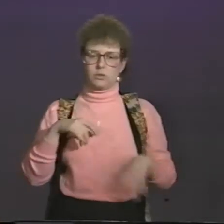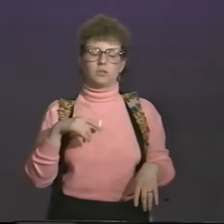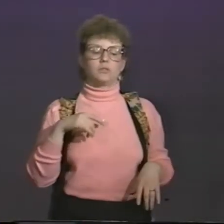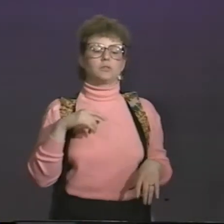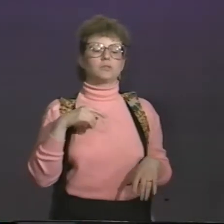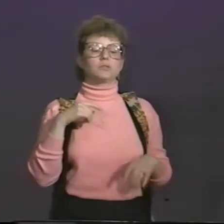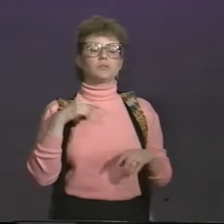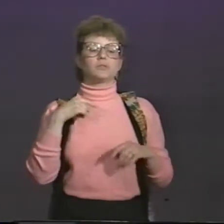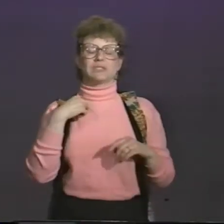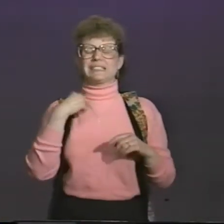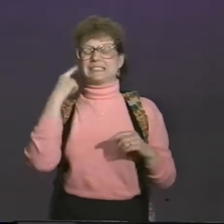And I conducted interviews.